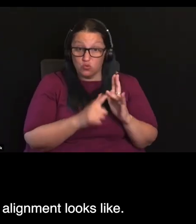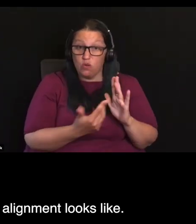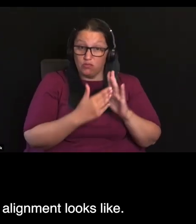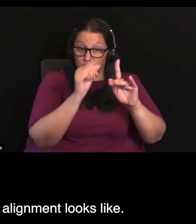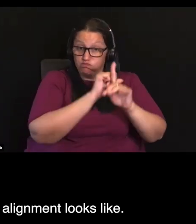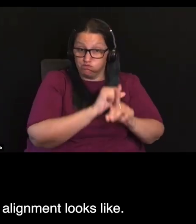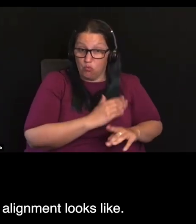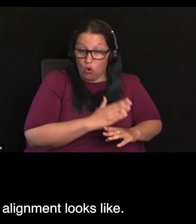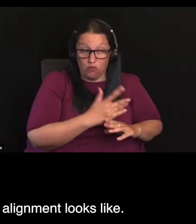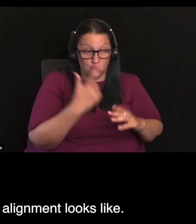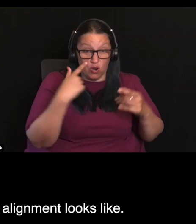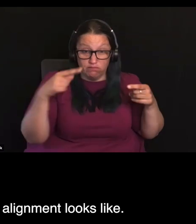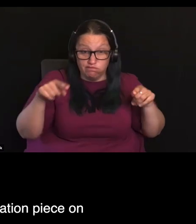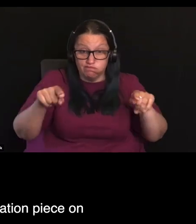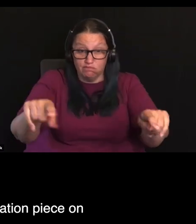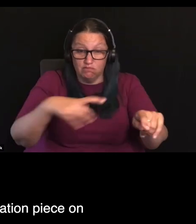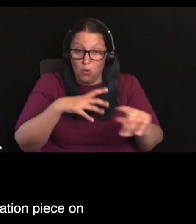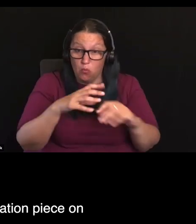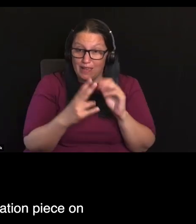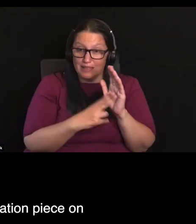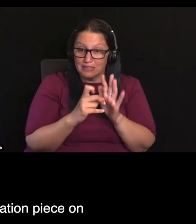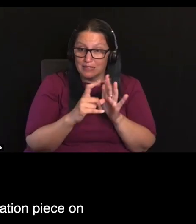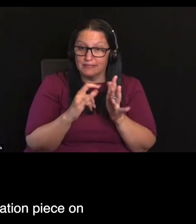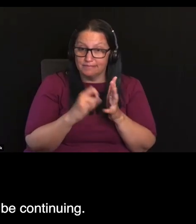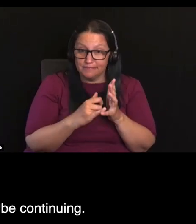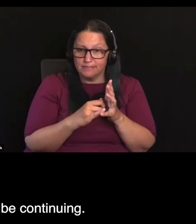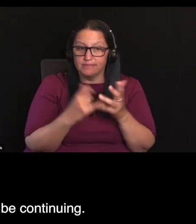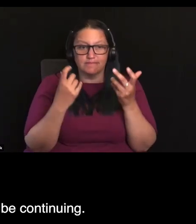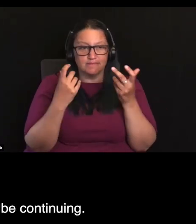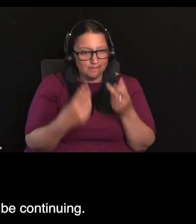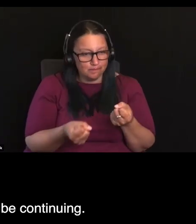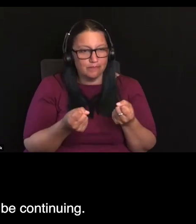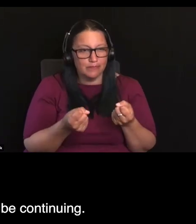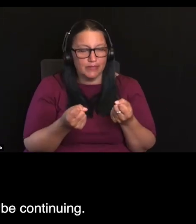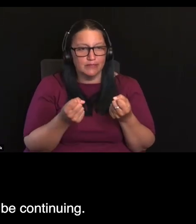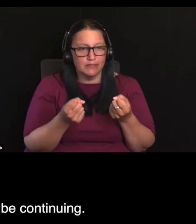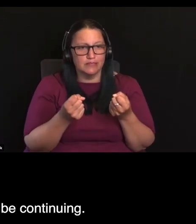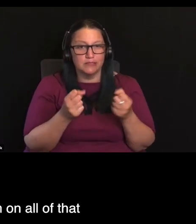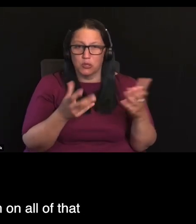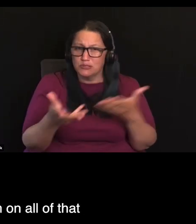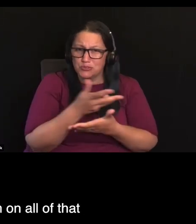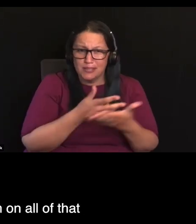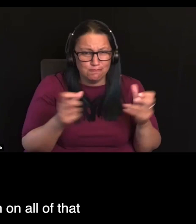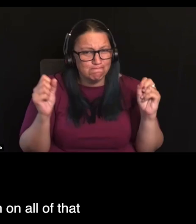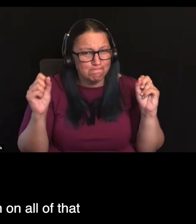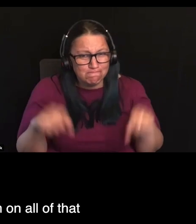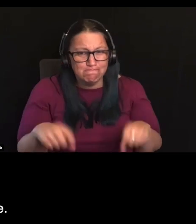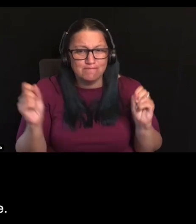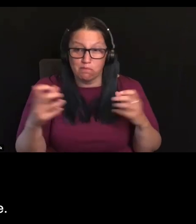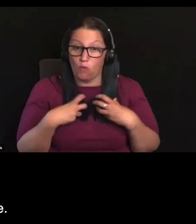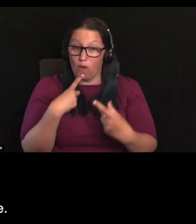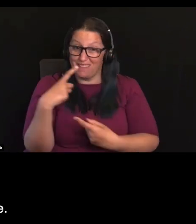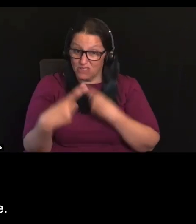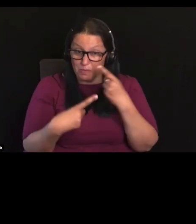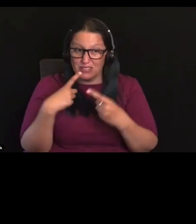the department about what the alignment looks like. There's already been a consultation piece on regulatory alignment and that will be continuing. So, there will be more information on all of that